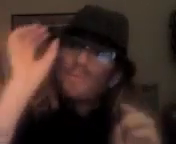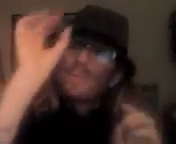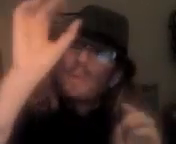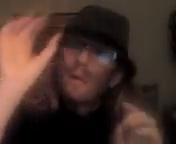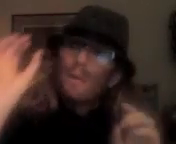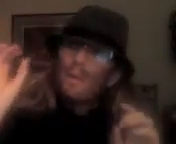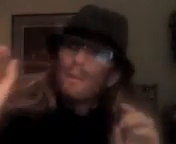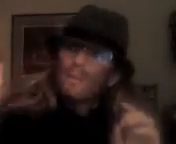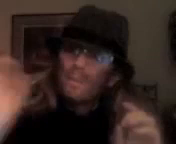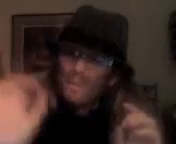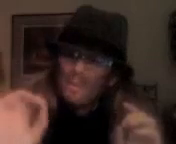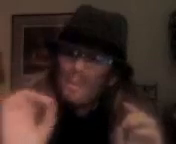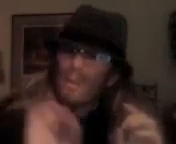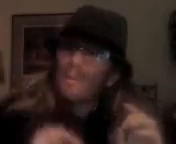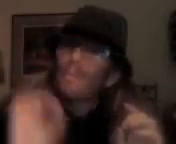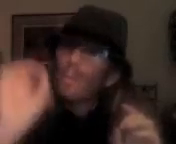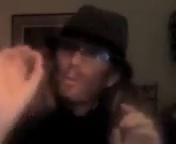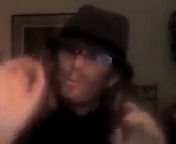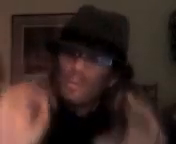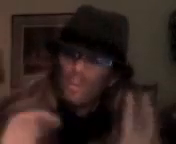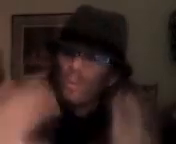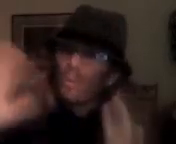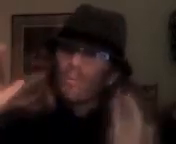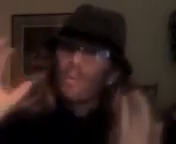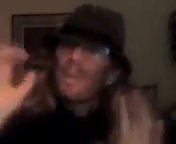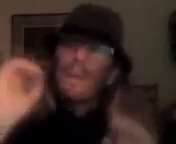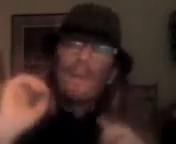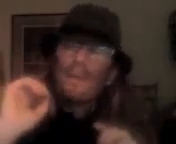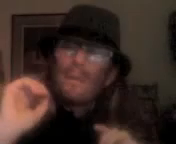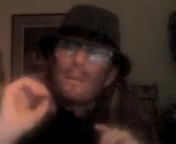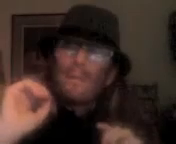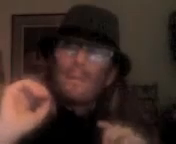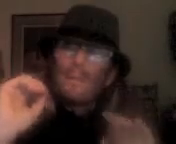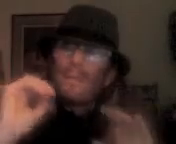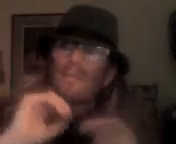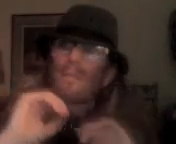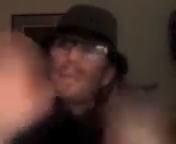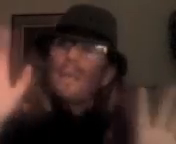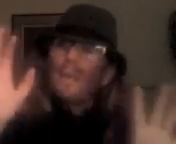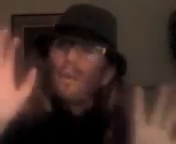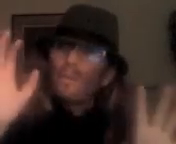cigar and cigarette burns all over. And it's very elegant.